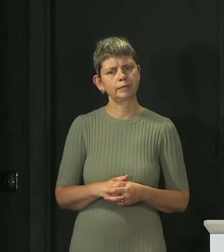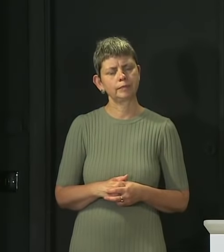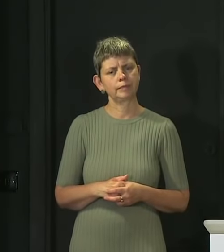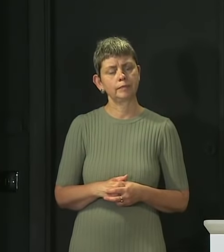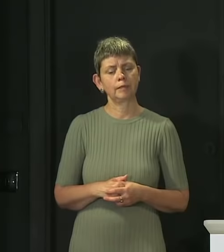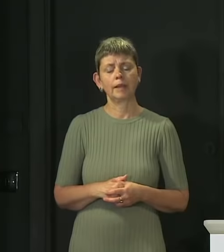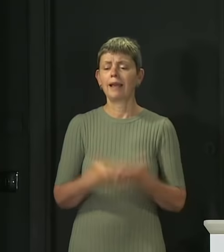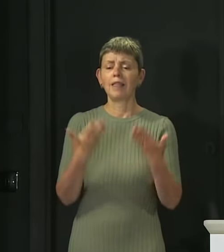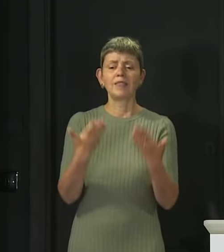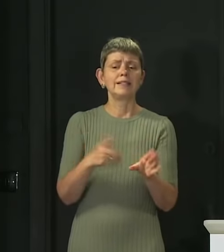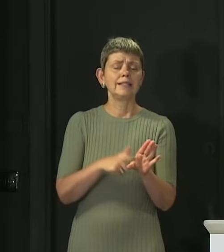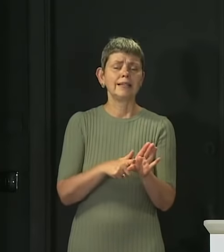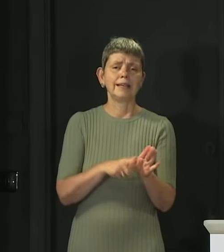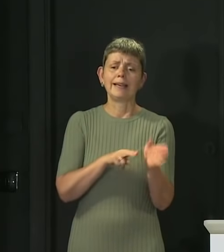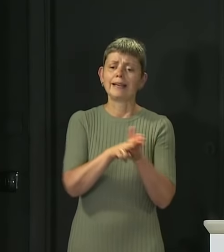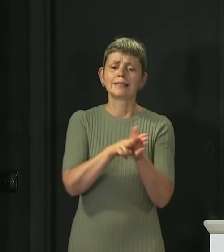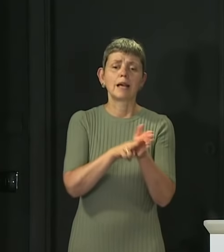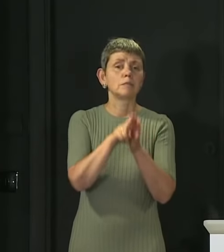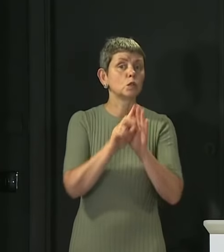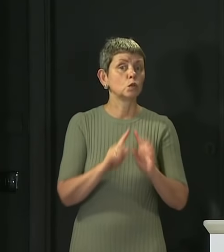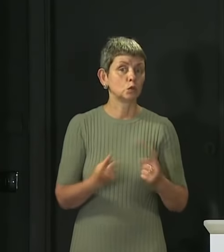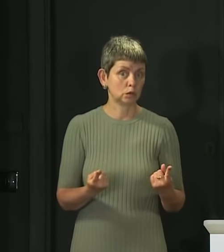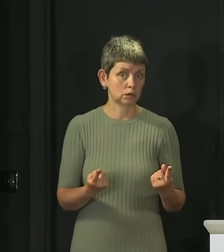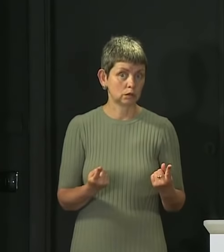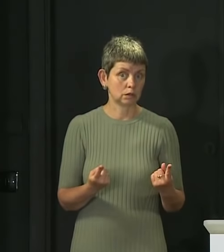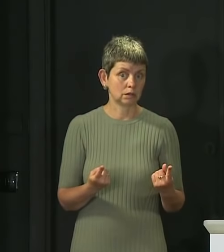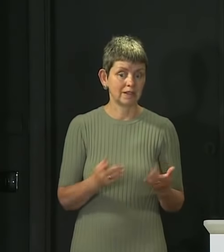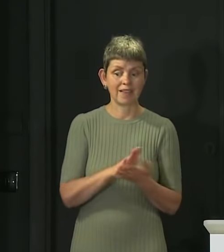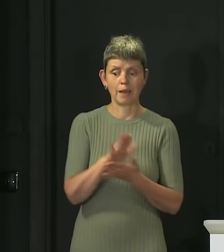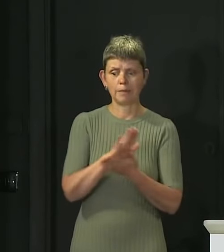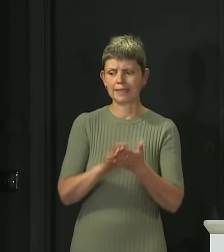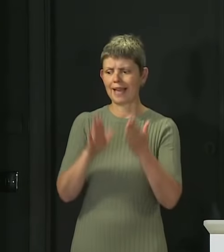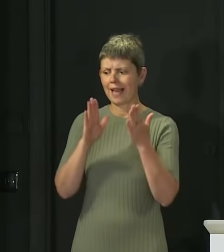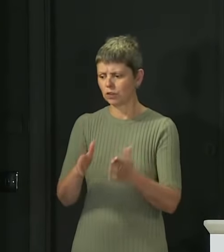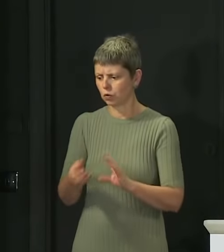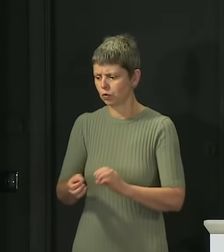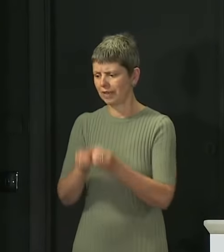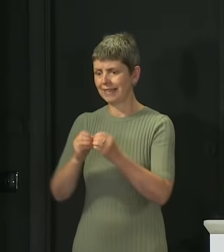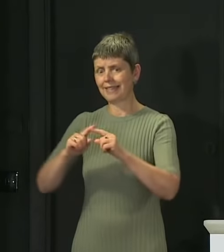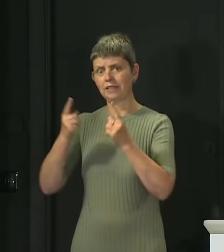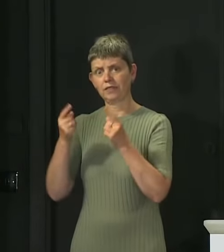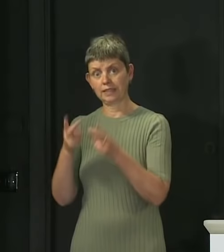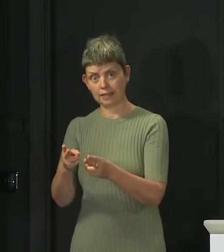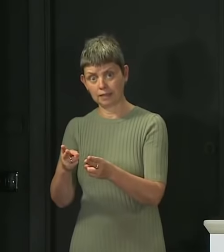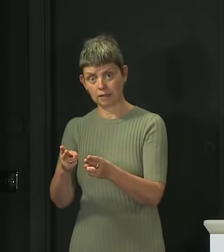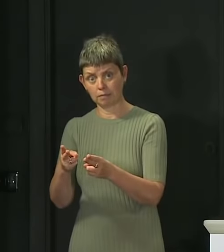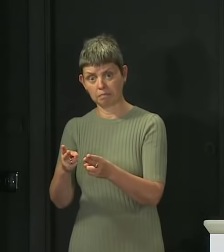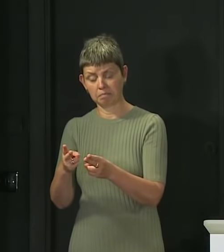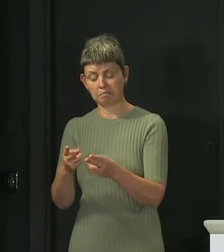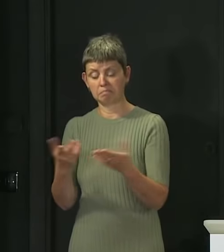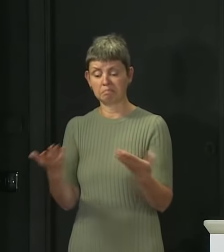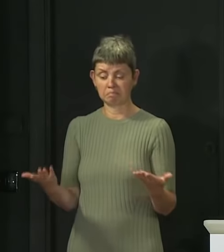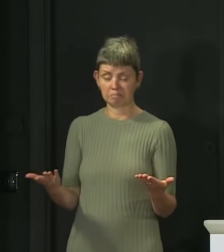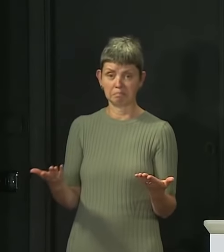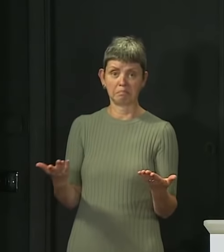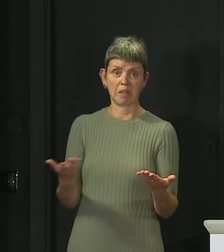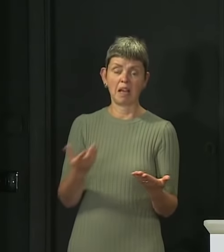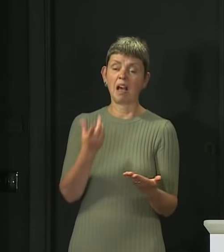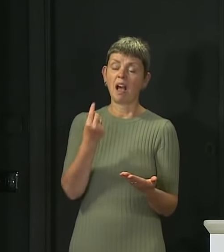have exams is that whatever alternative system had been put in place, I suspect there would have been